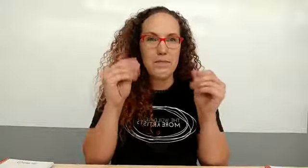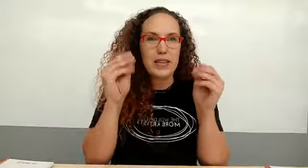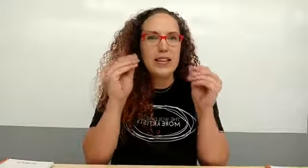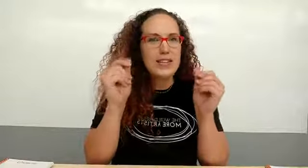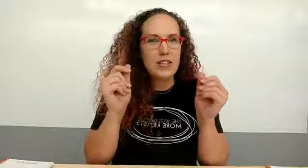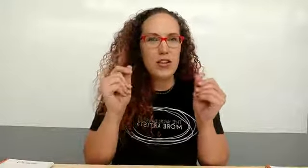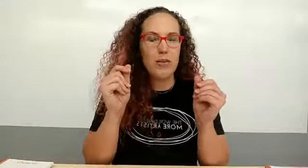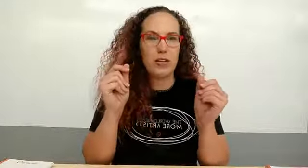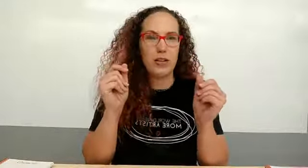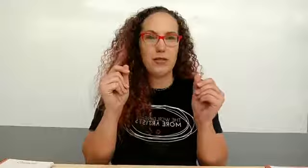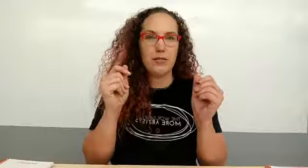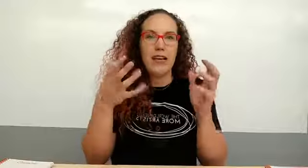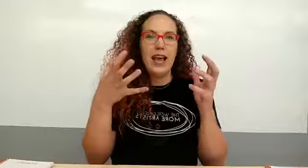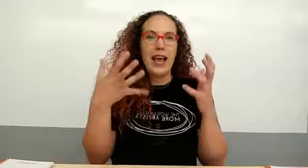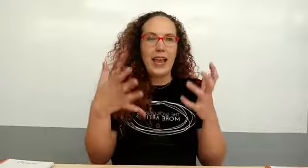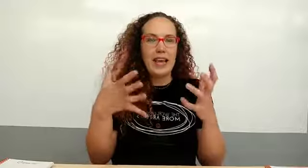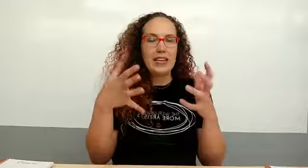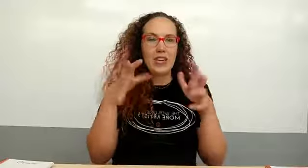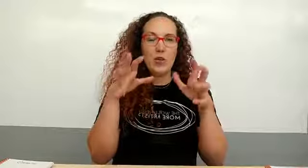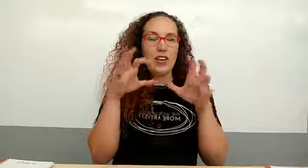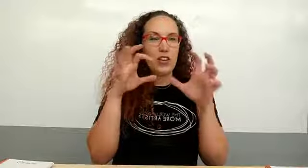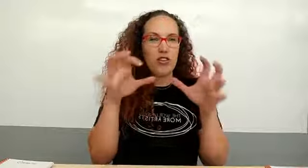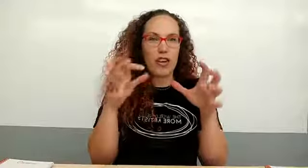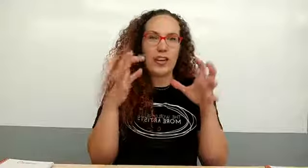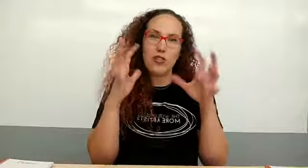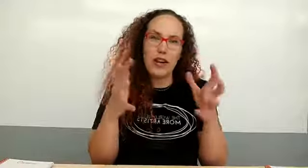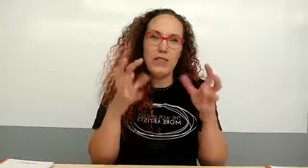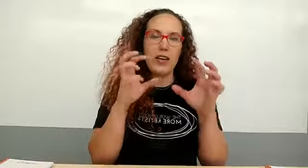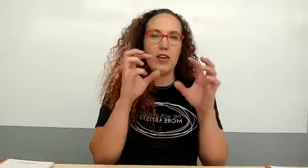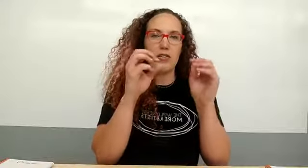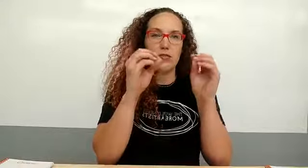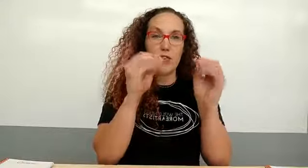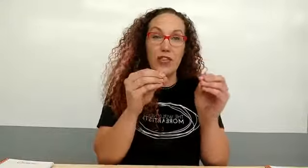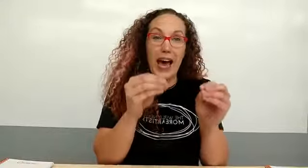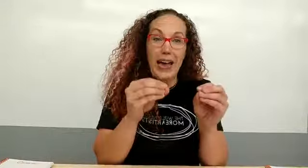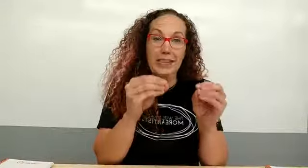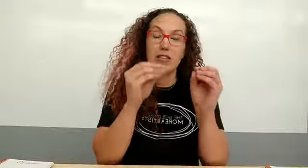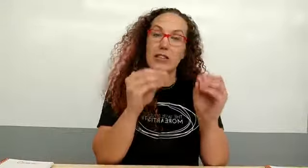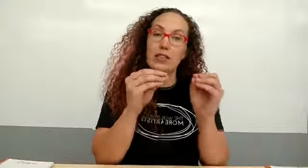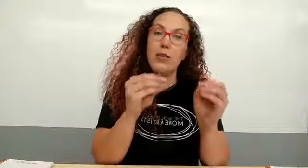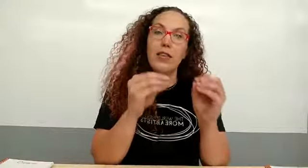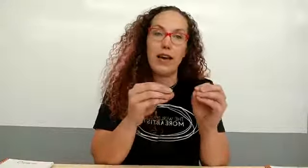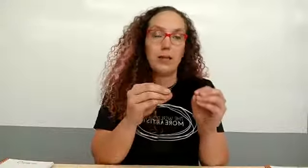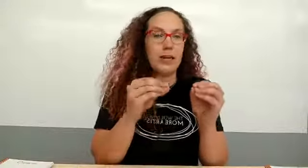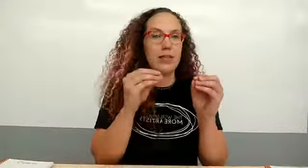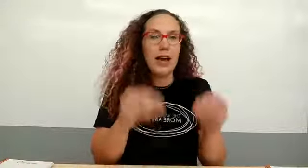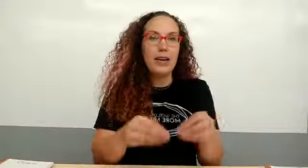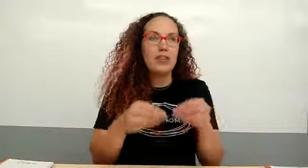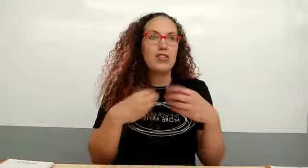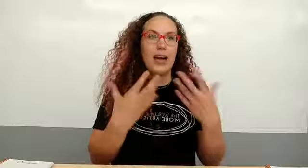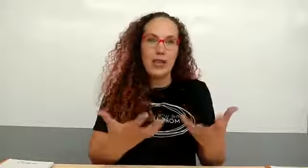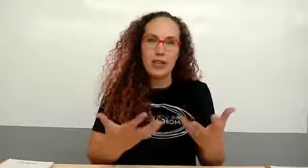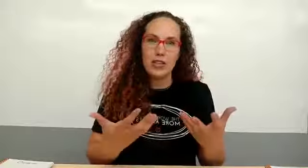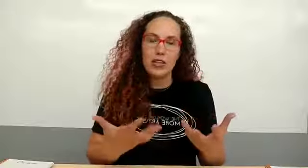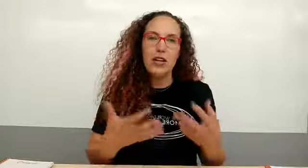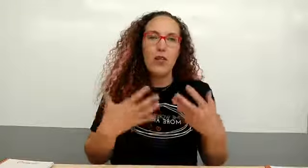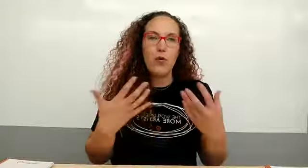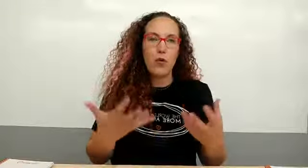sensory materials and we can create training videos for that to deal with that because that is a challenge for